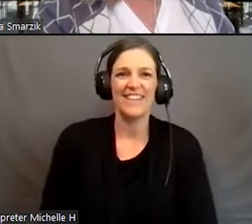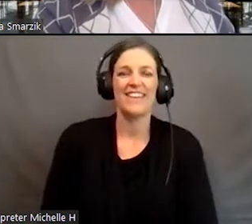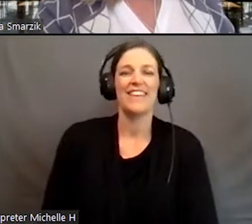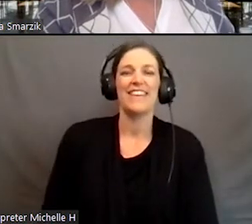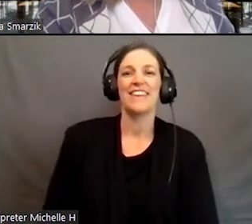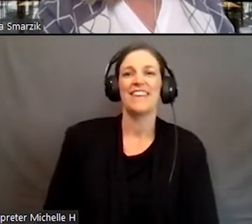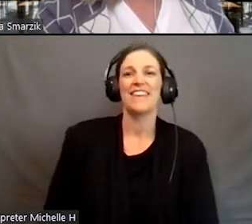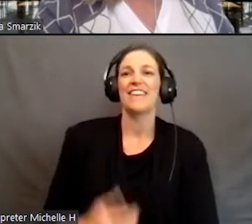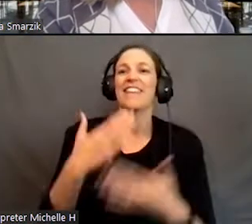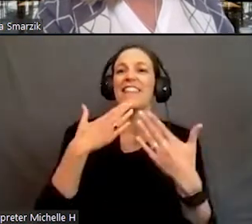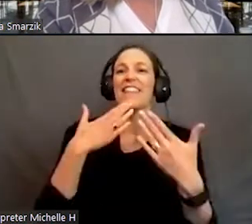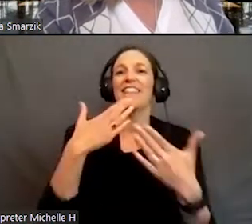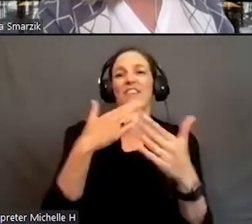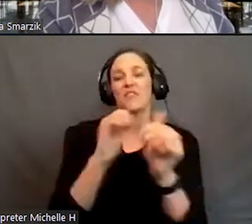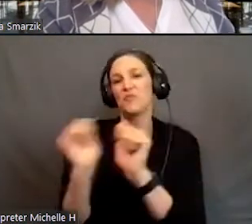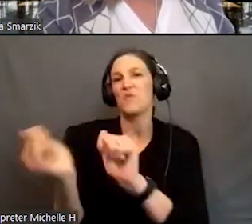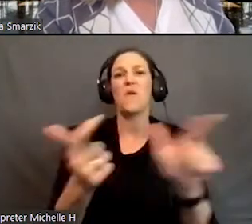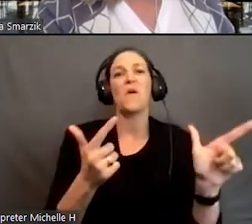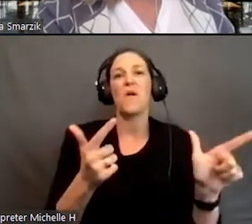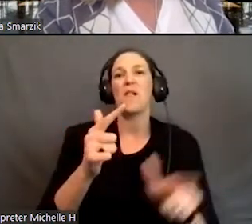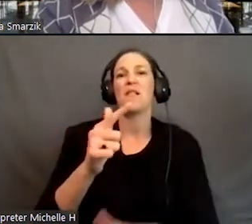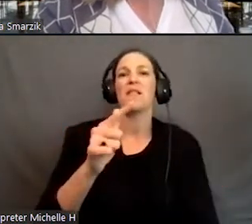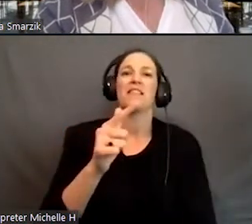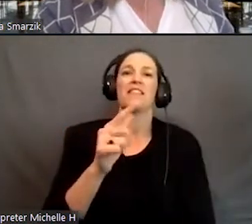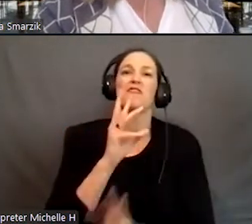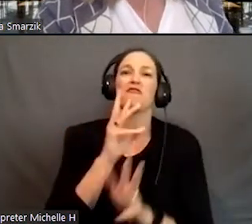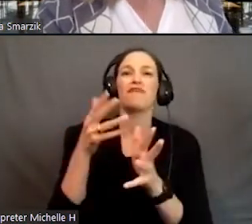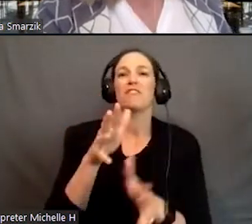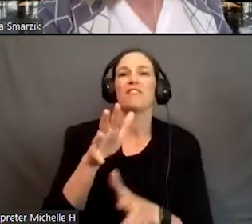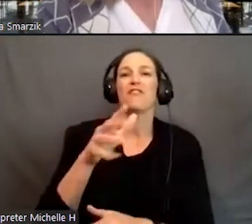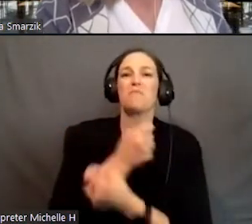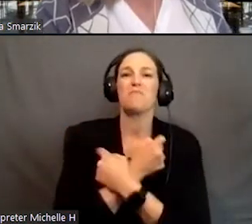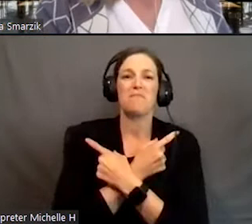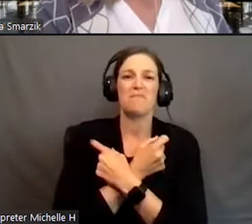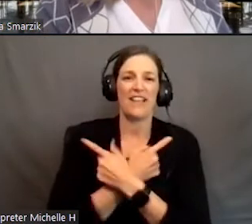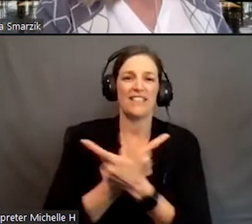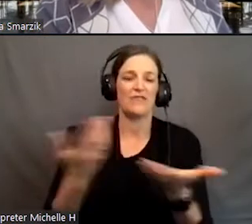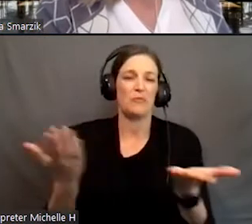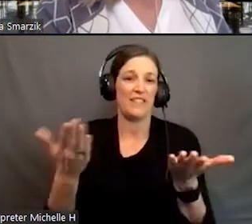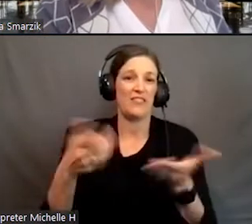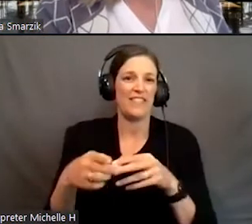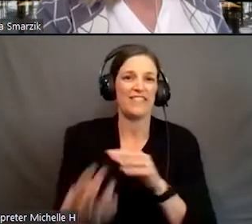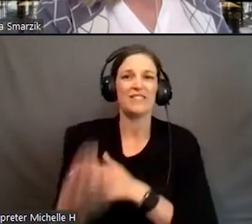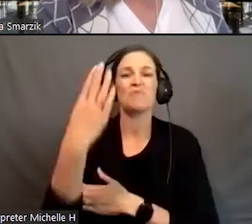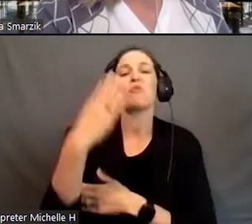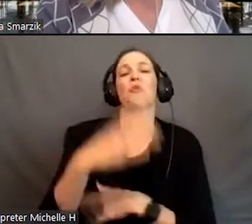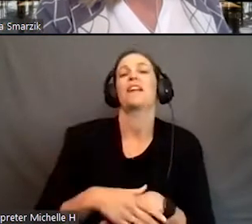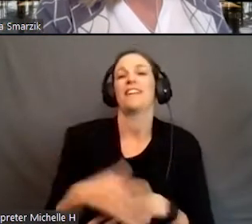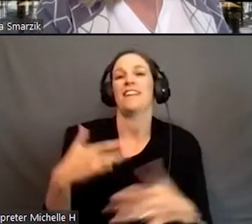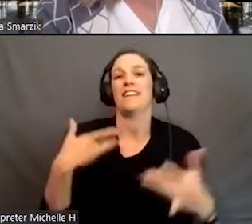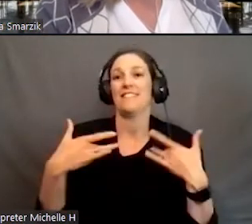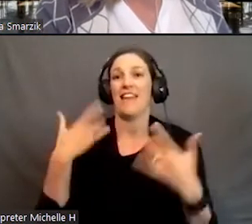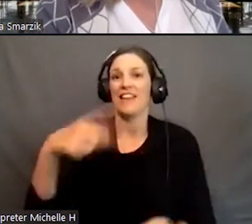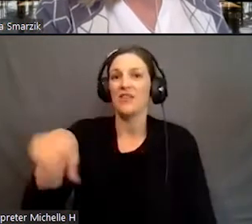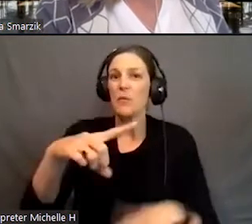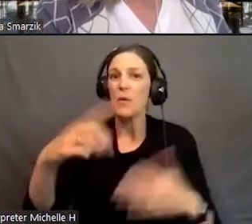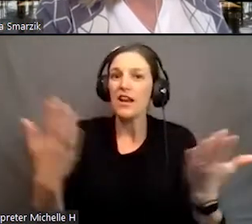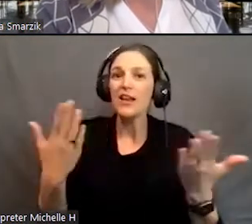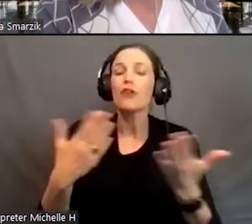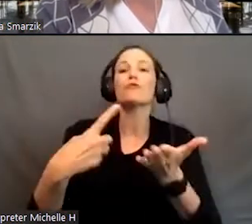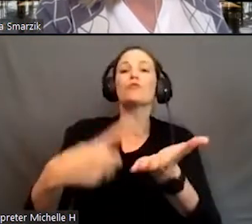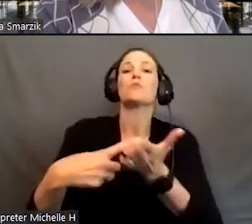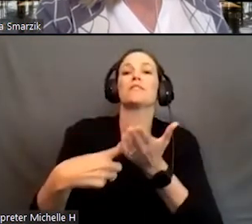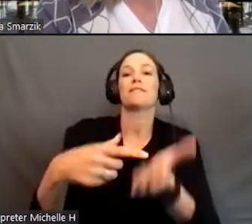Thank you all, Riverbats, for being here this morning. We're so excited to have you here today to talk about